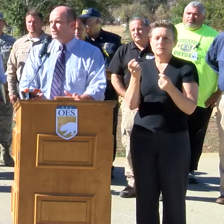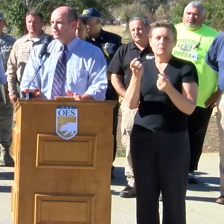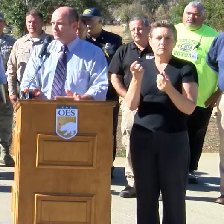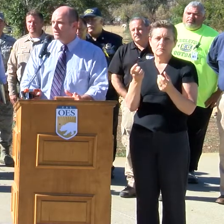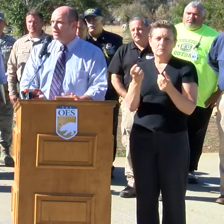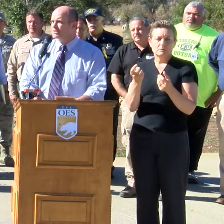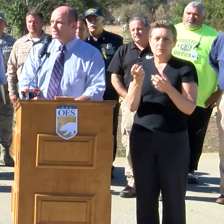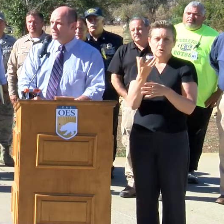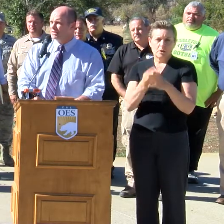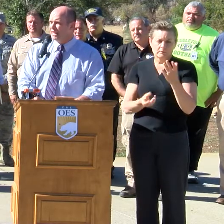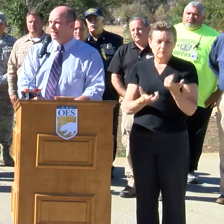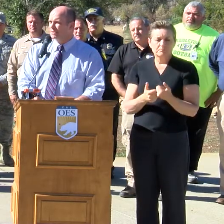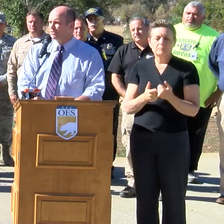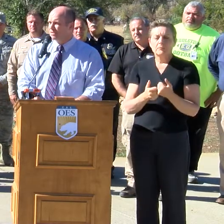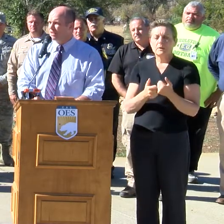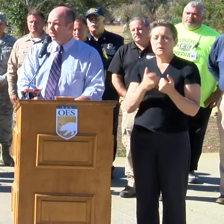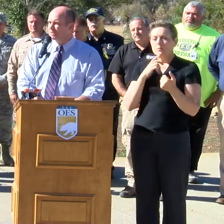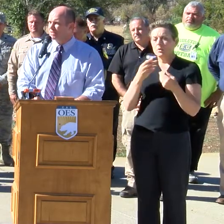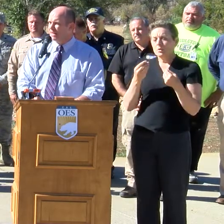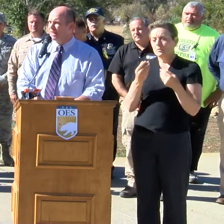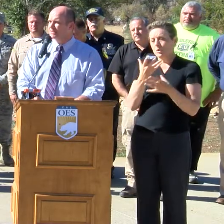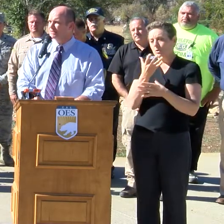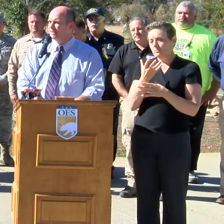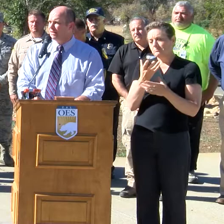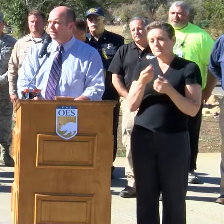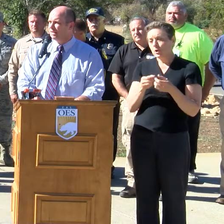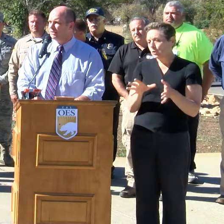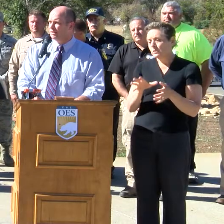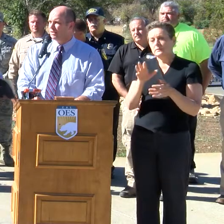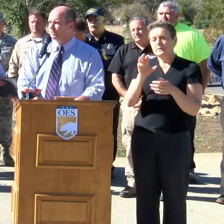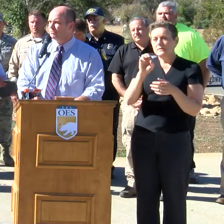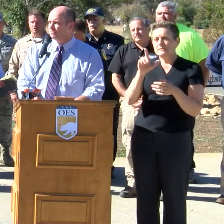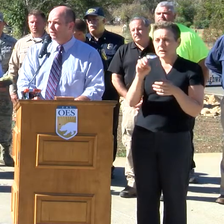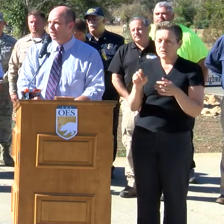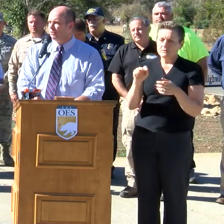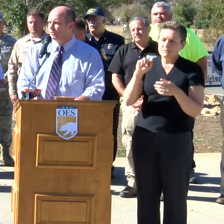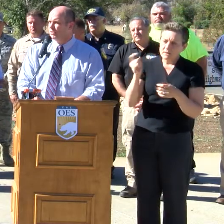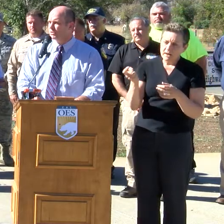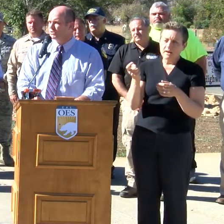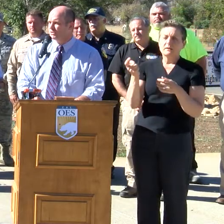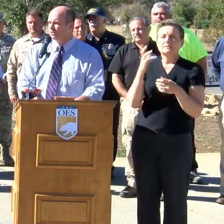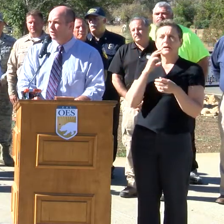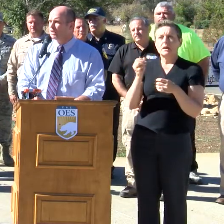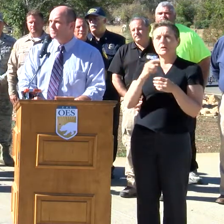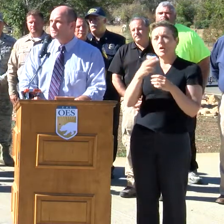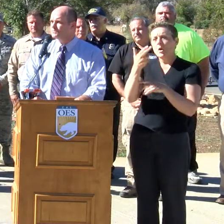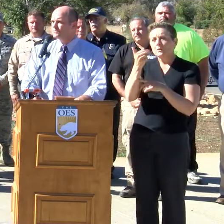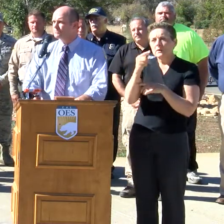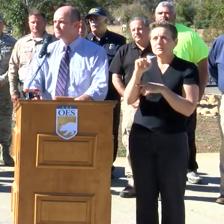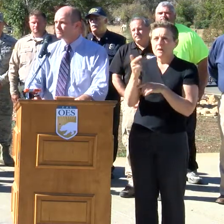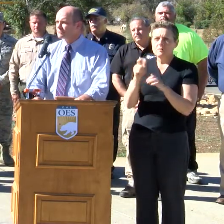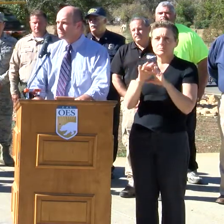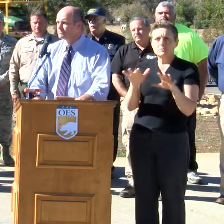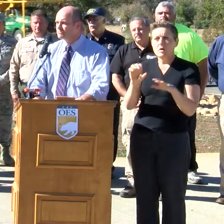In addition, there will be loss of sales tax, transient occupancy tax, and other revenue sources as well.